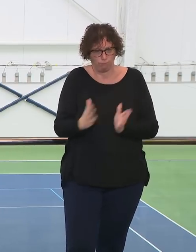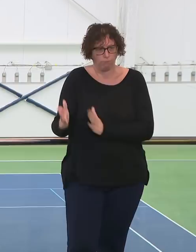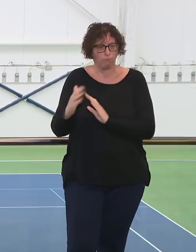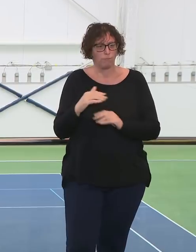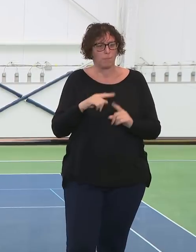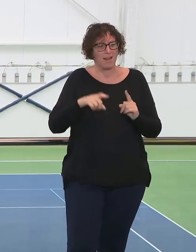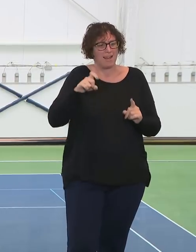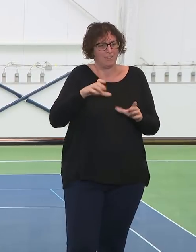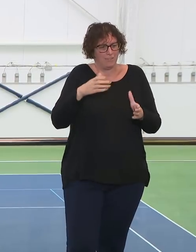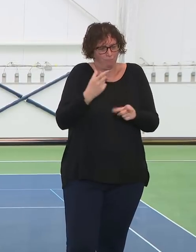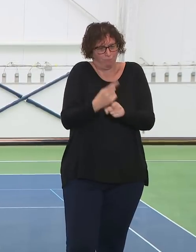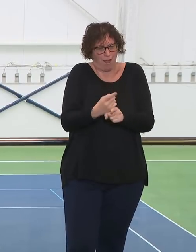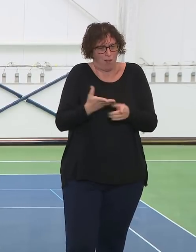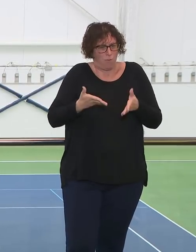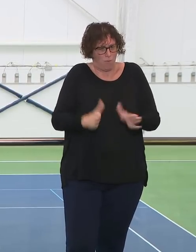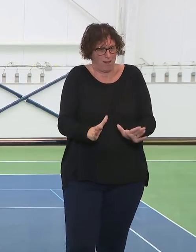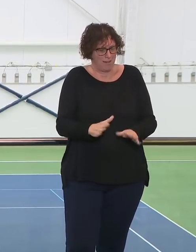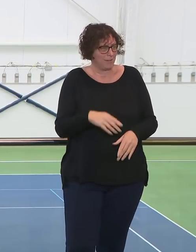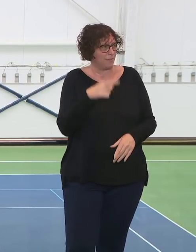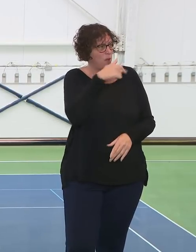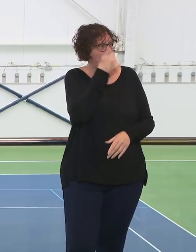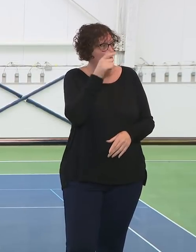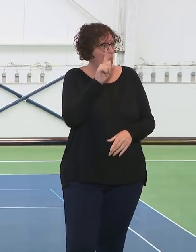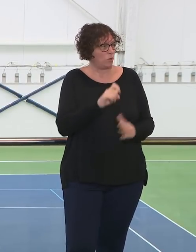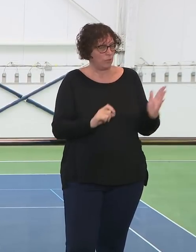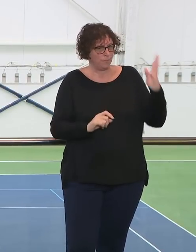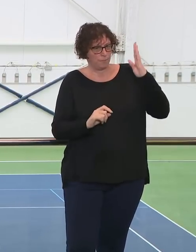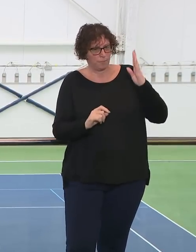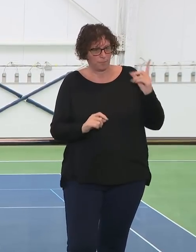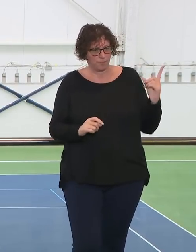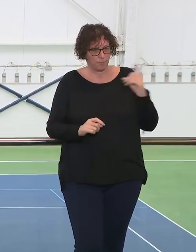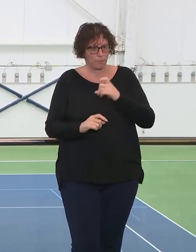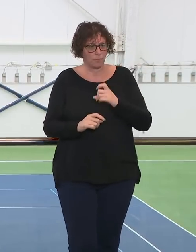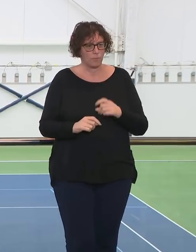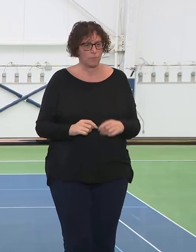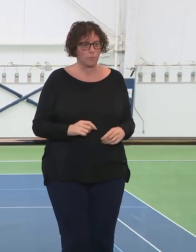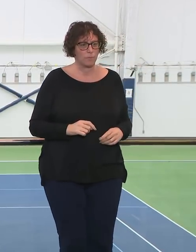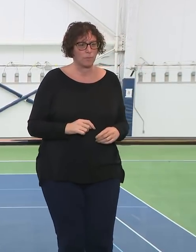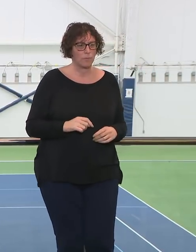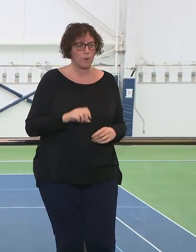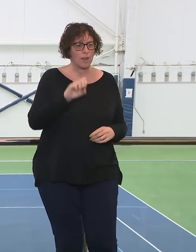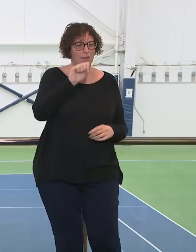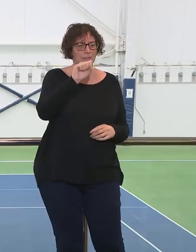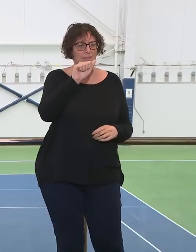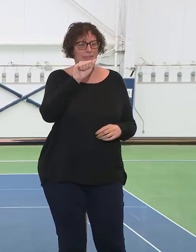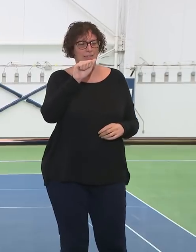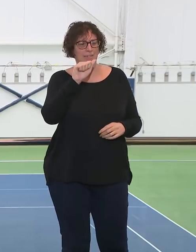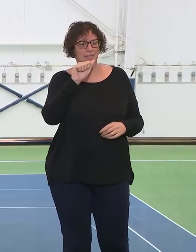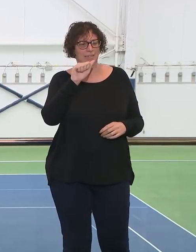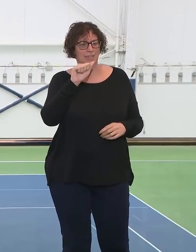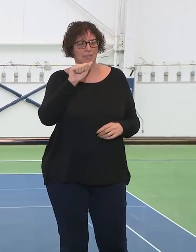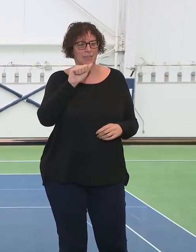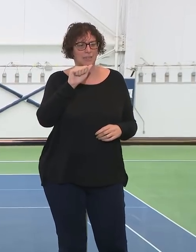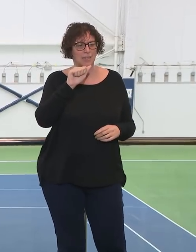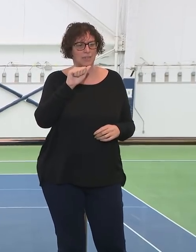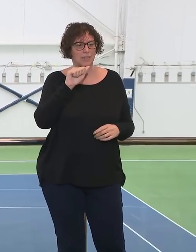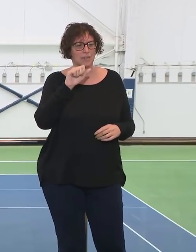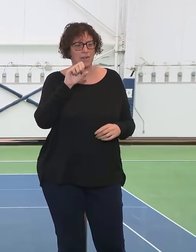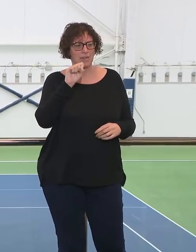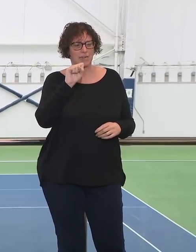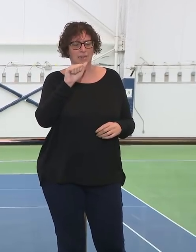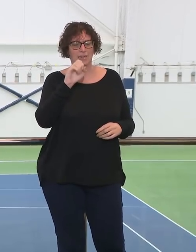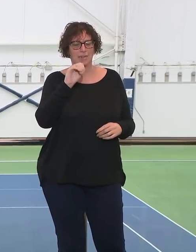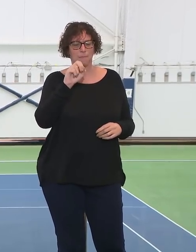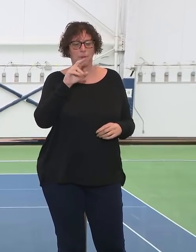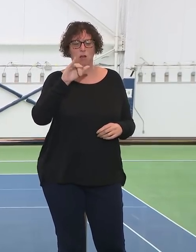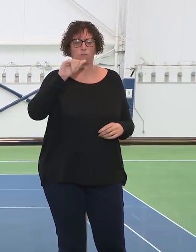Samaritan's Purse, which is opening the Central Park facility, do you have any personal concerns about their organization? And did you choose not to